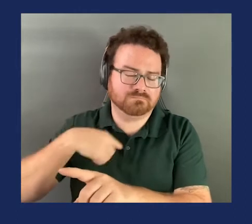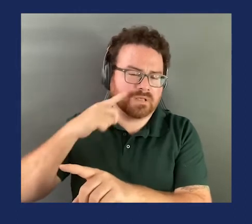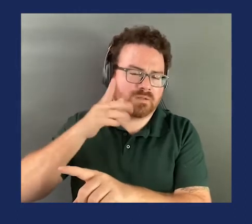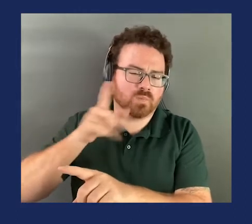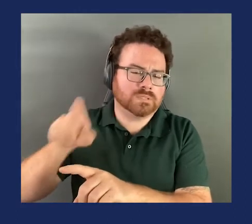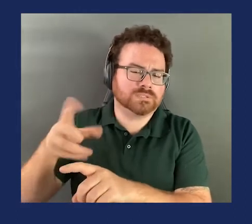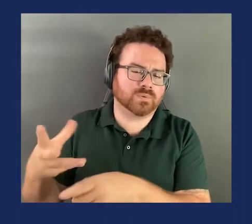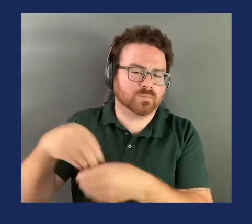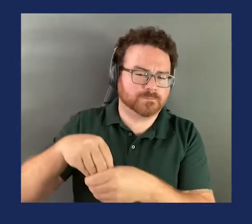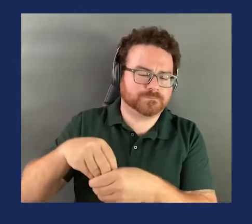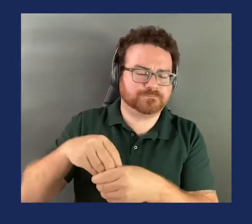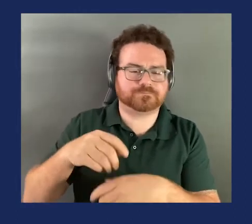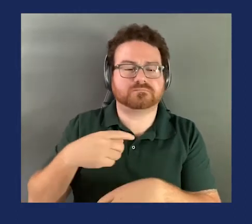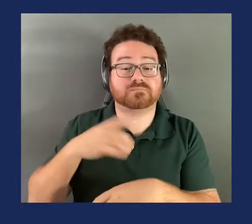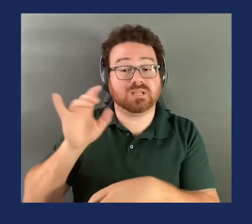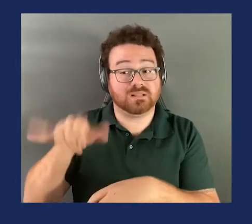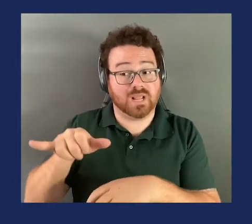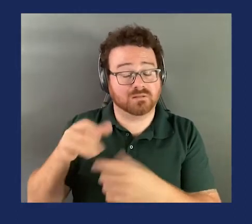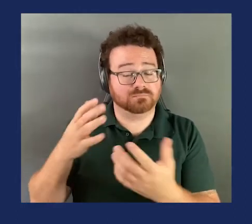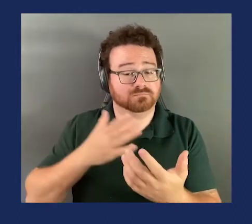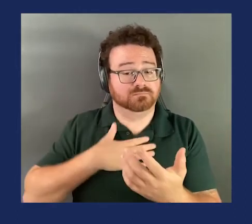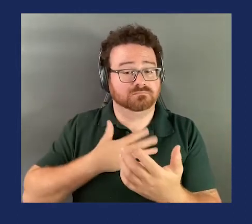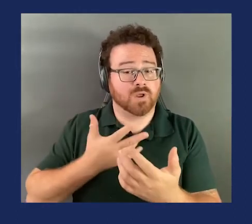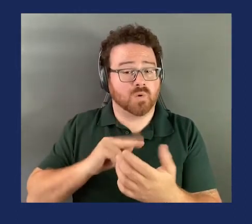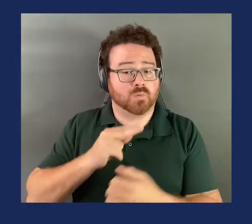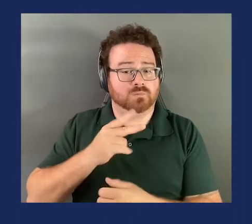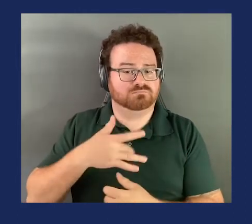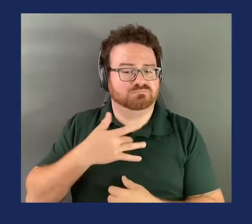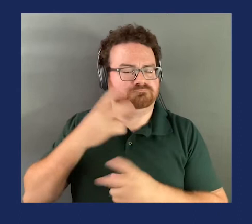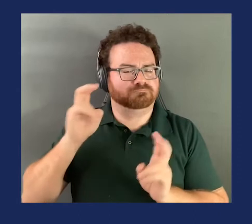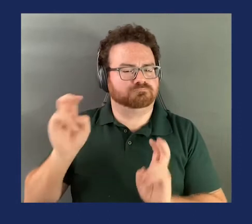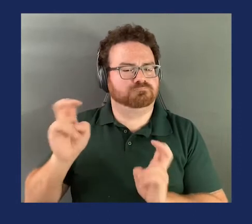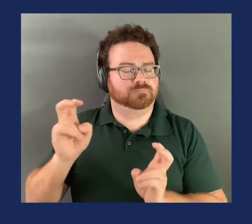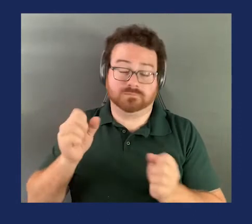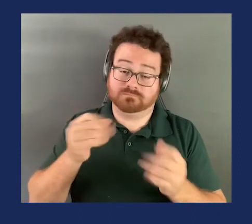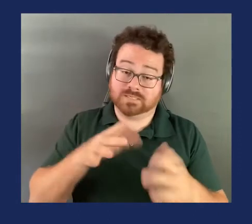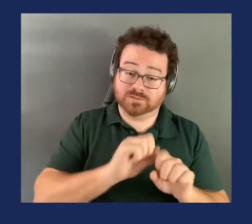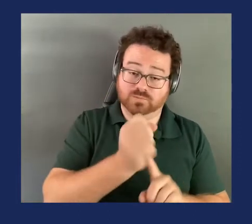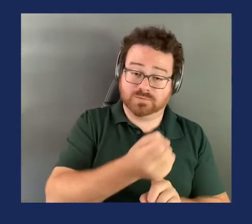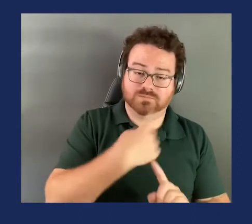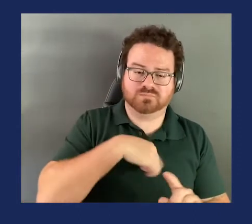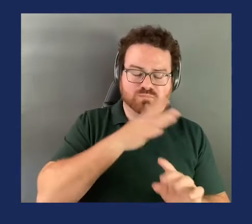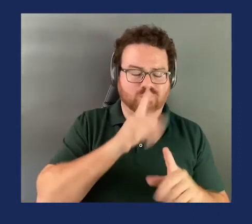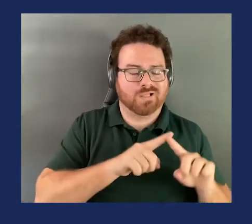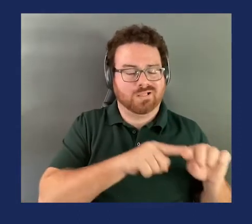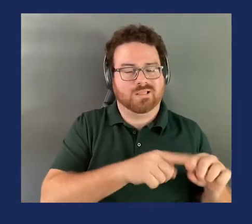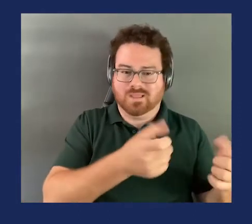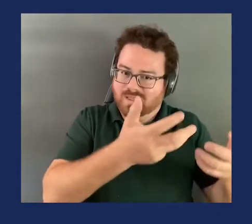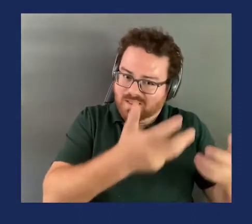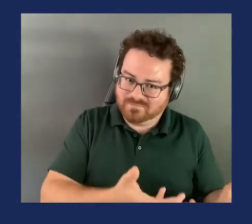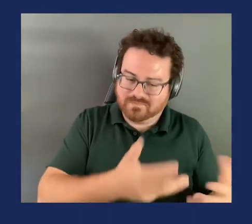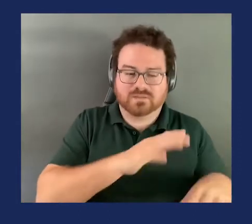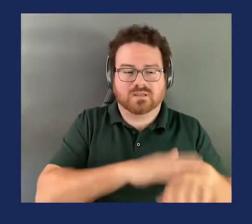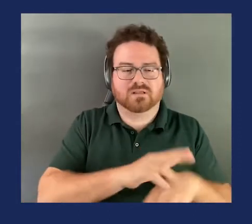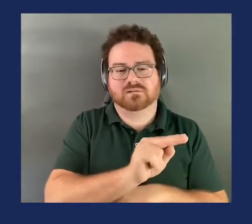It is an issue that I have in many instances. I think that we rely too heavily on, you know, nice data